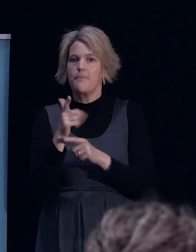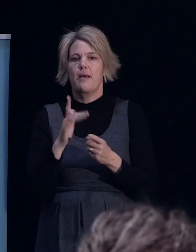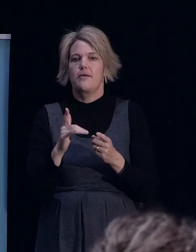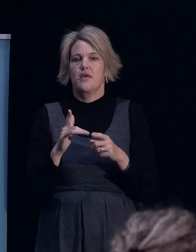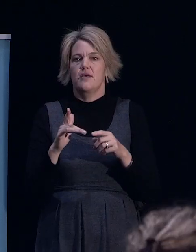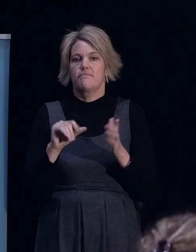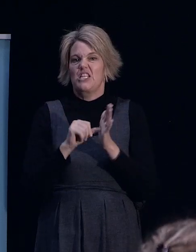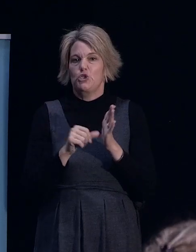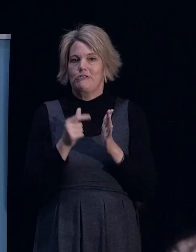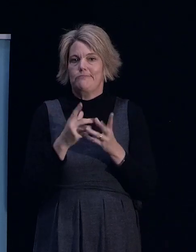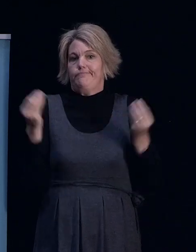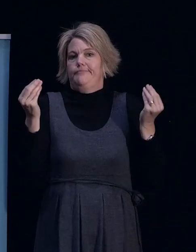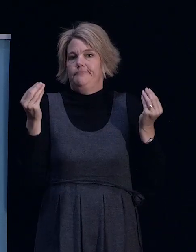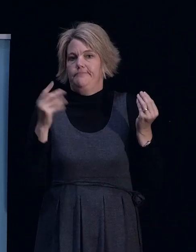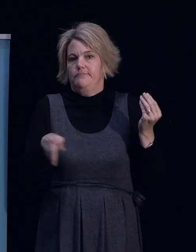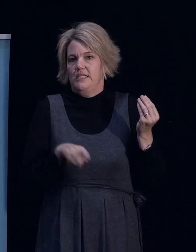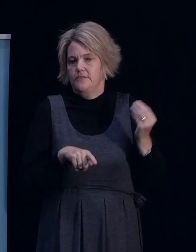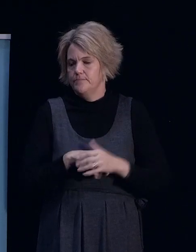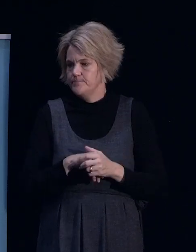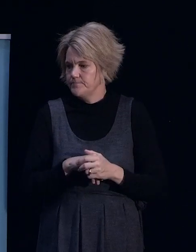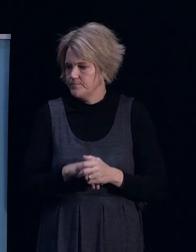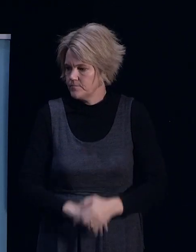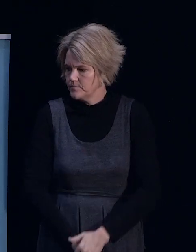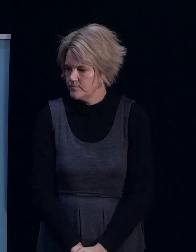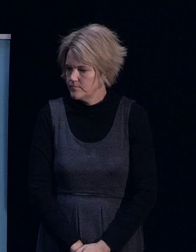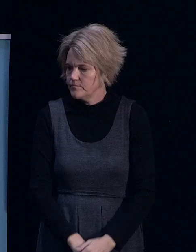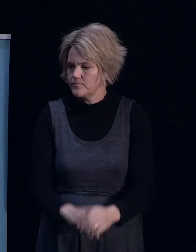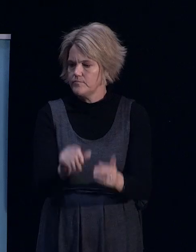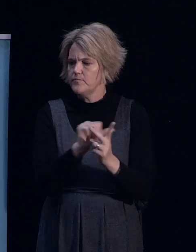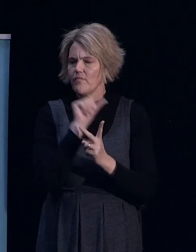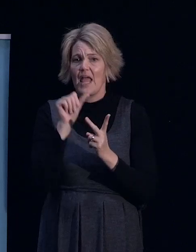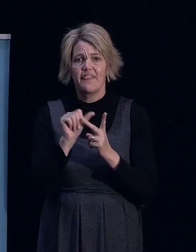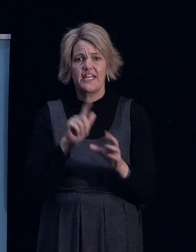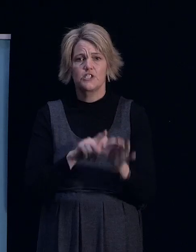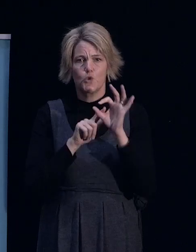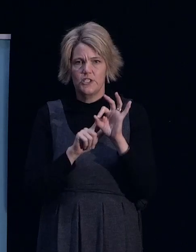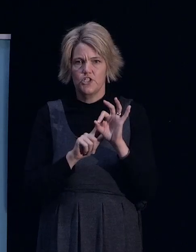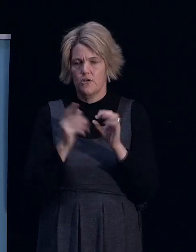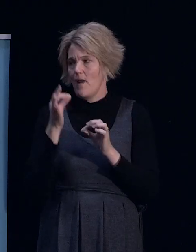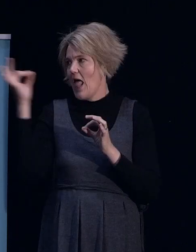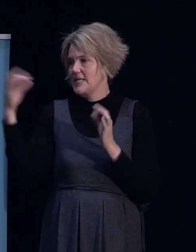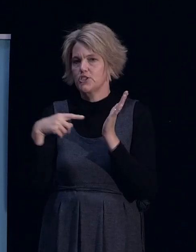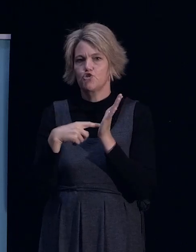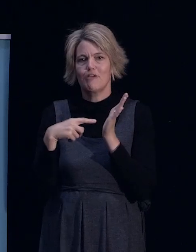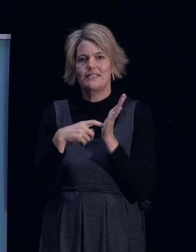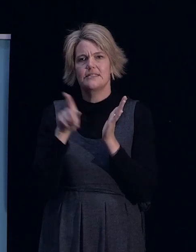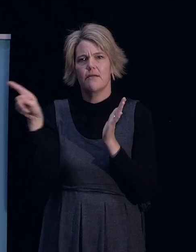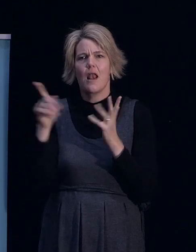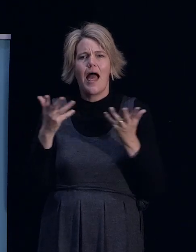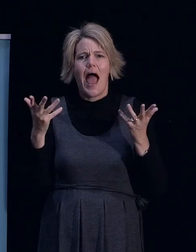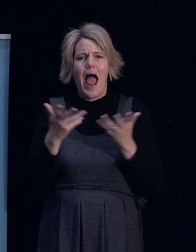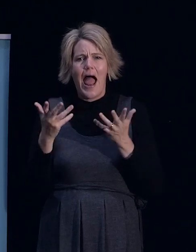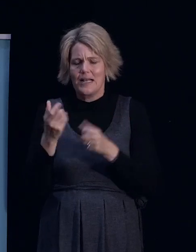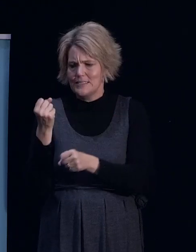that's great. So the next questions, I'm going to direct to Tracy. So this is around things like how do banks work with